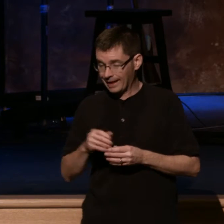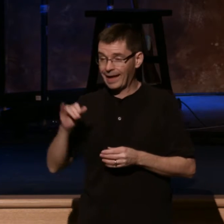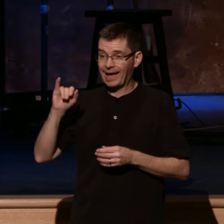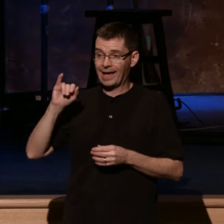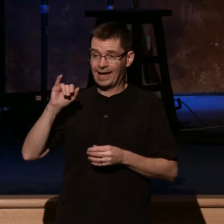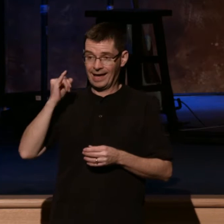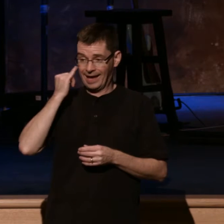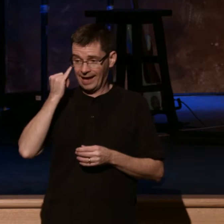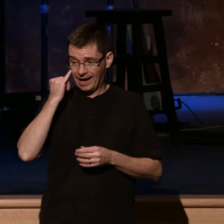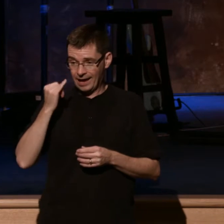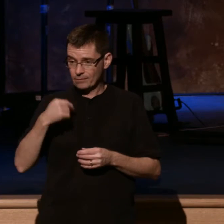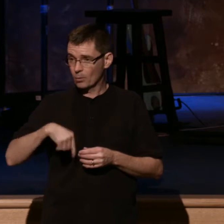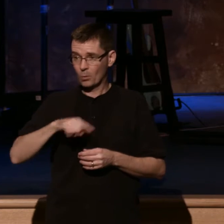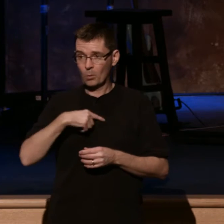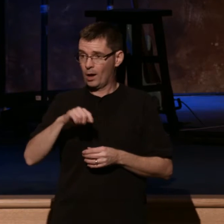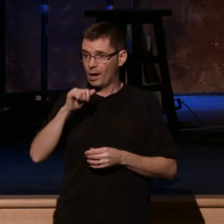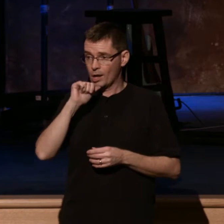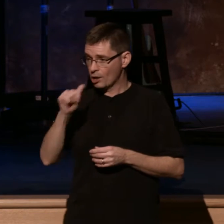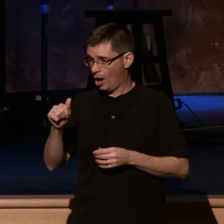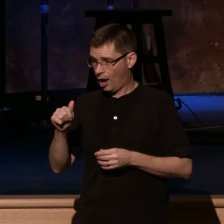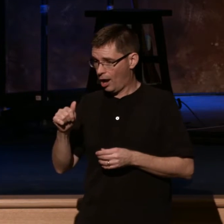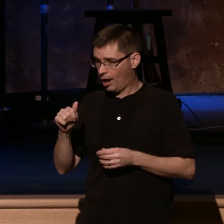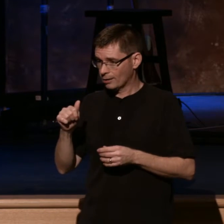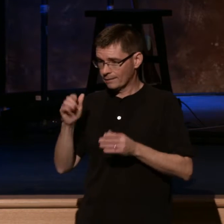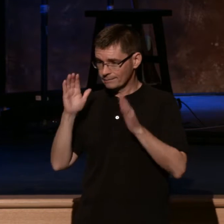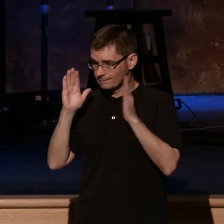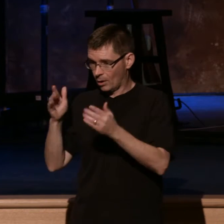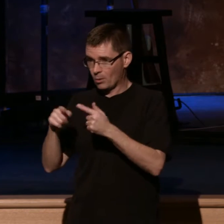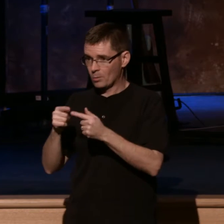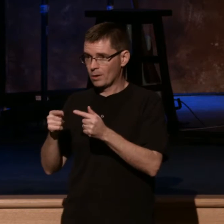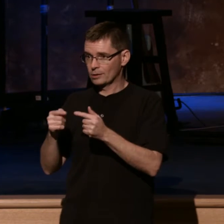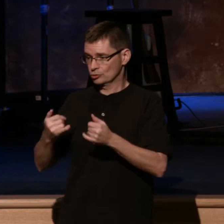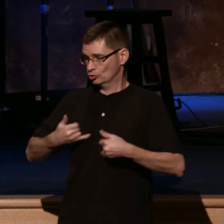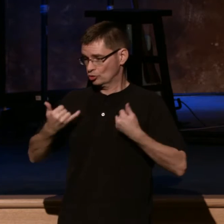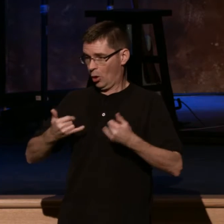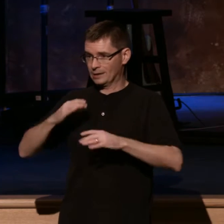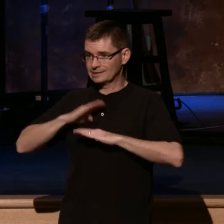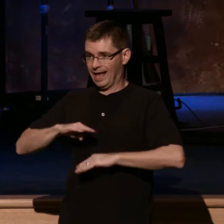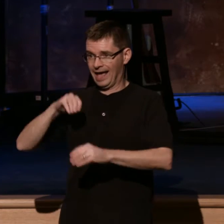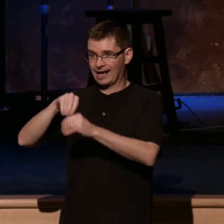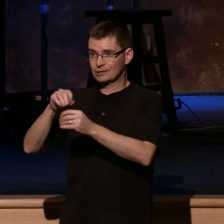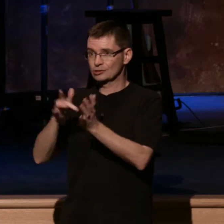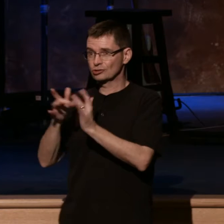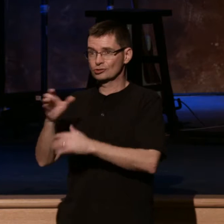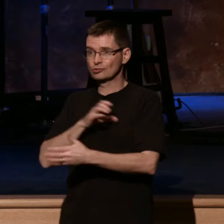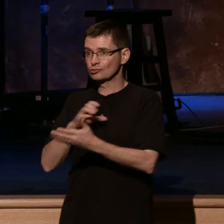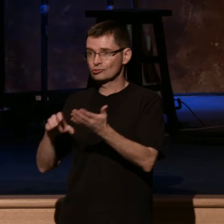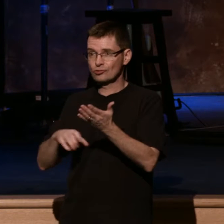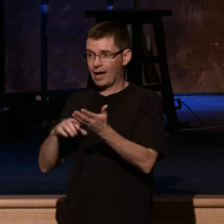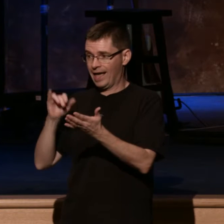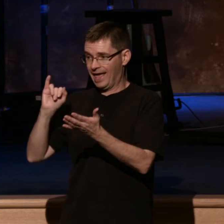what are we guilty of? When our joy and satisfaction is not in him, what's the problem?